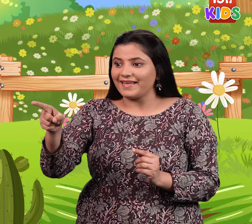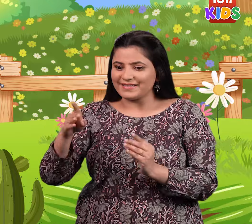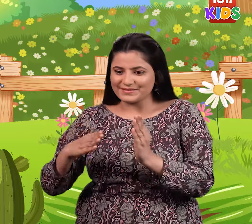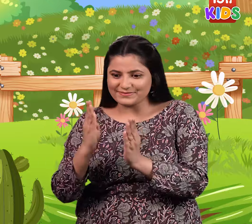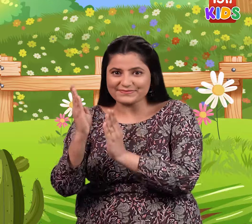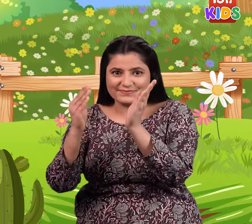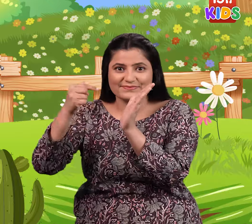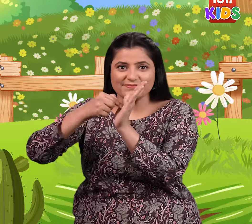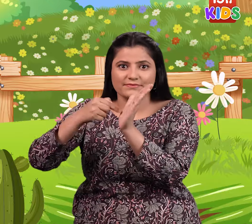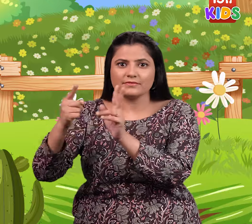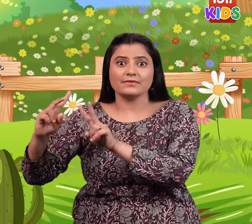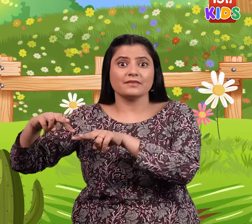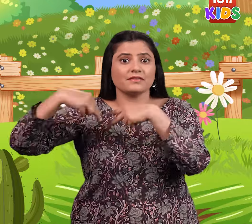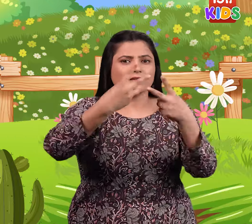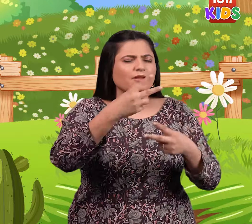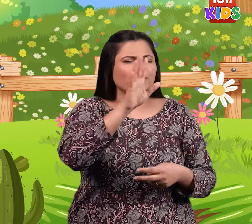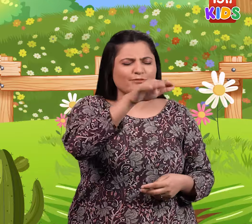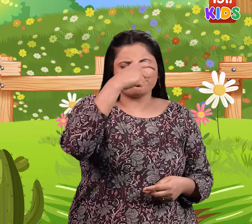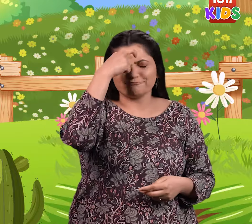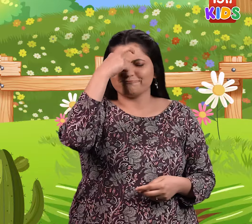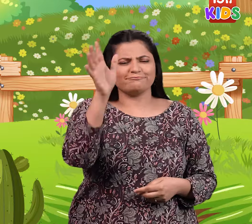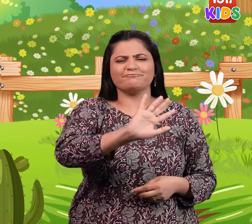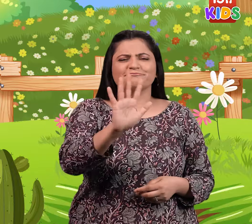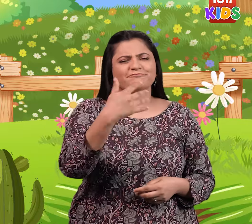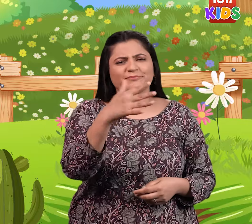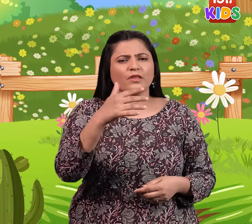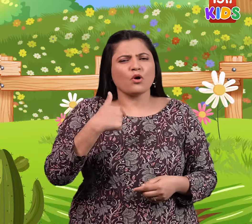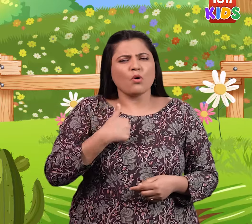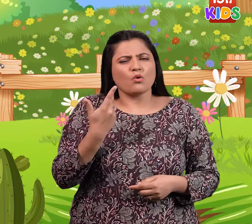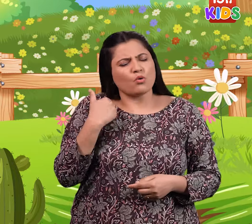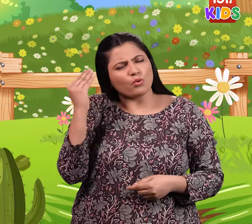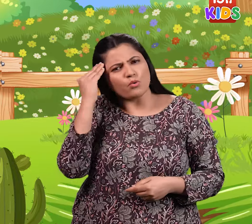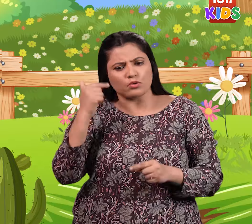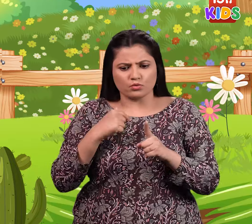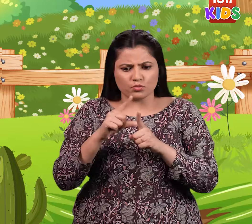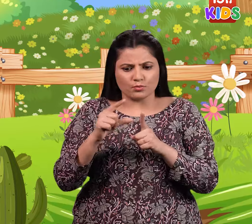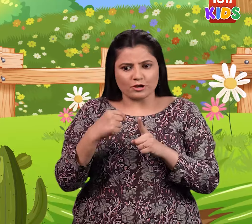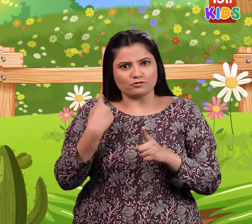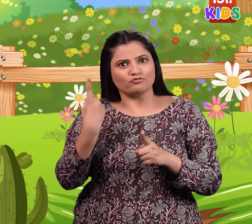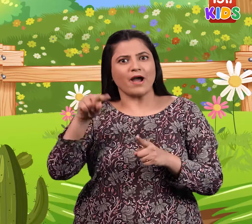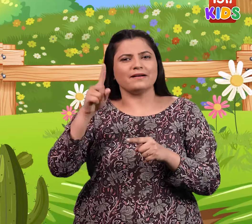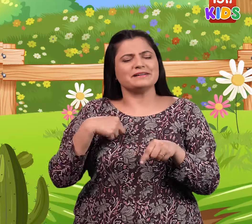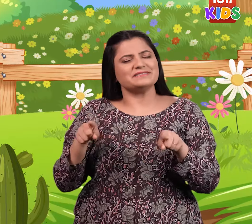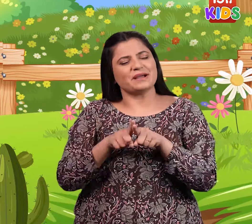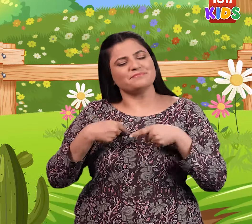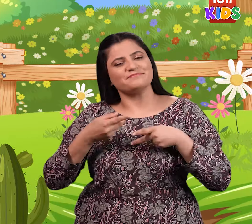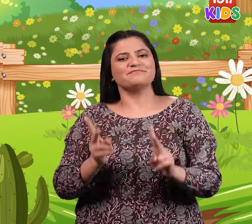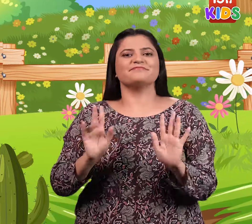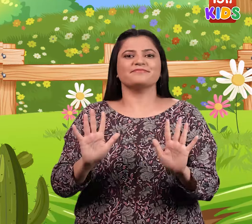Cactus replied, No problem. I am doing what I know is right. And I will continue doing it.